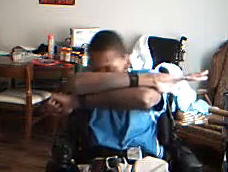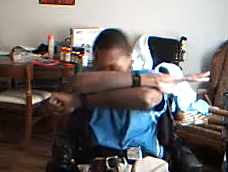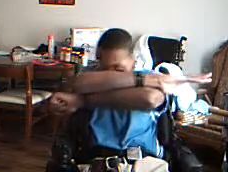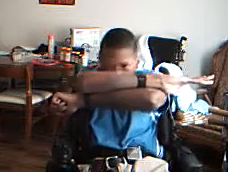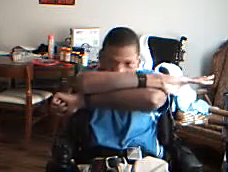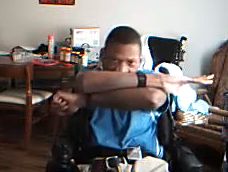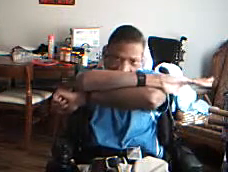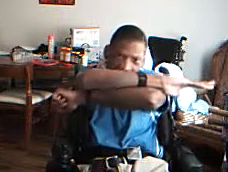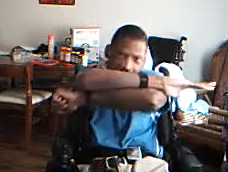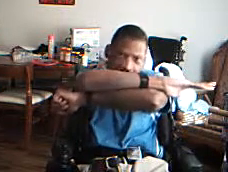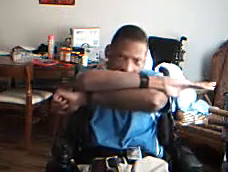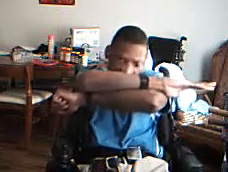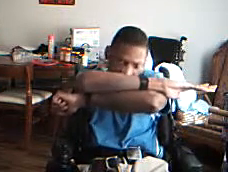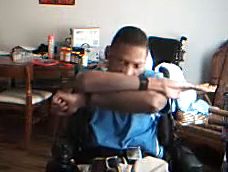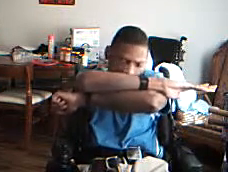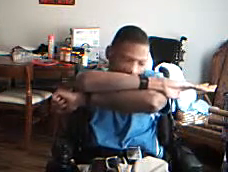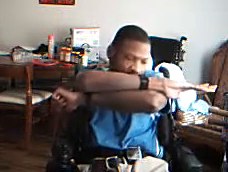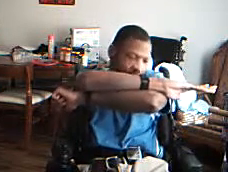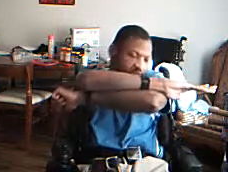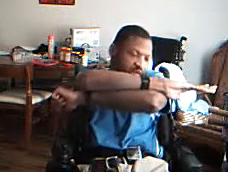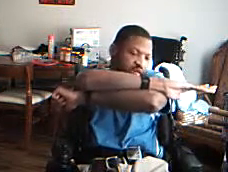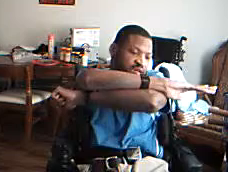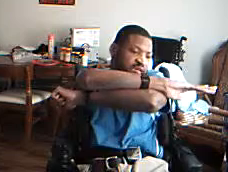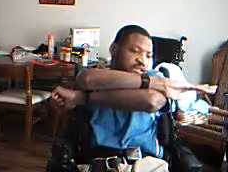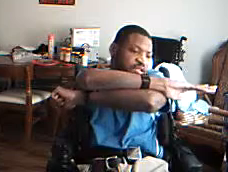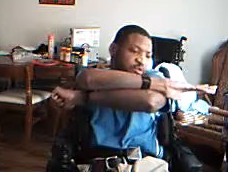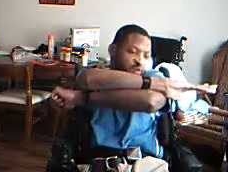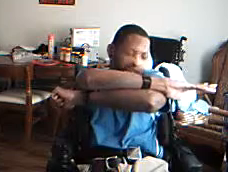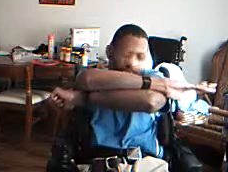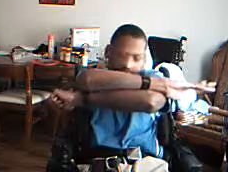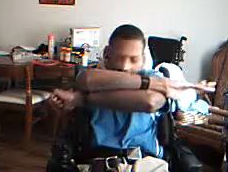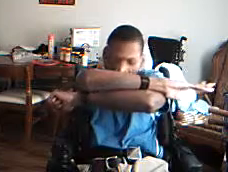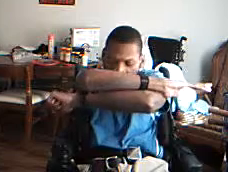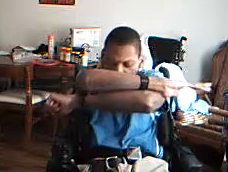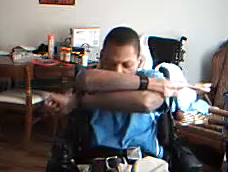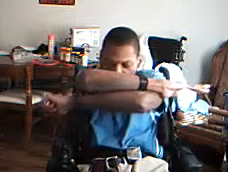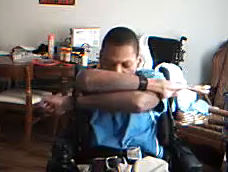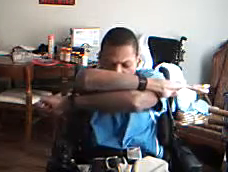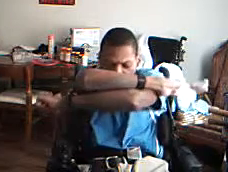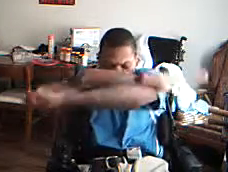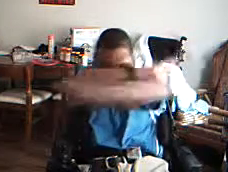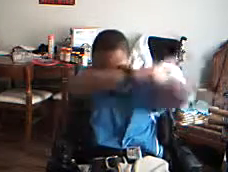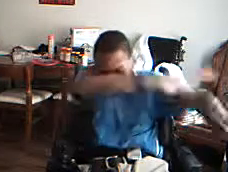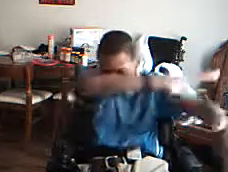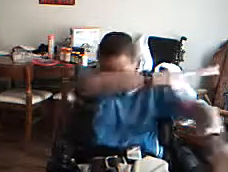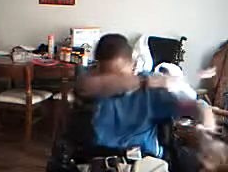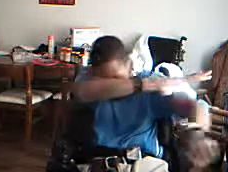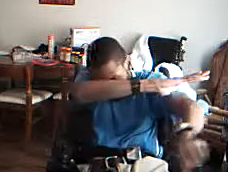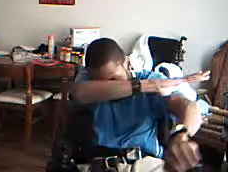from that cover, you can strike this way,